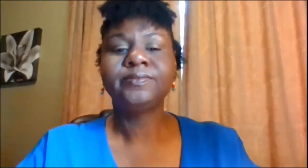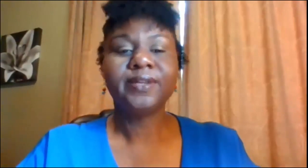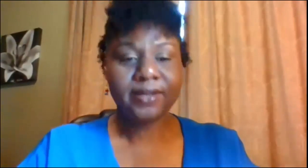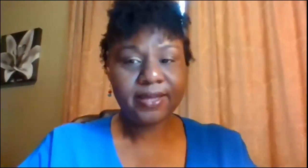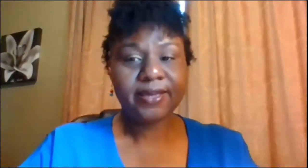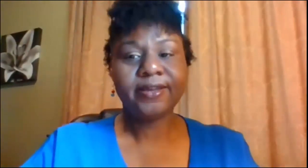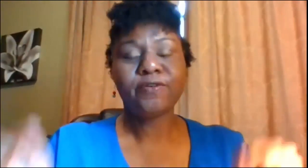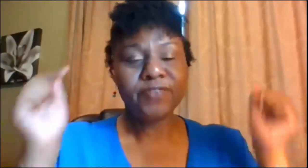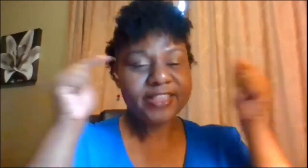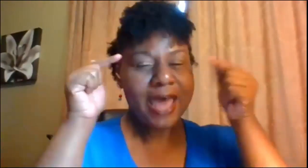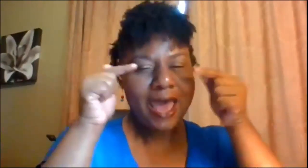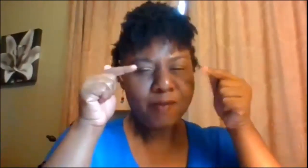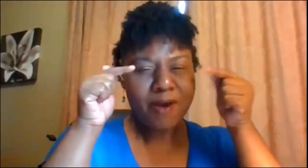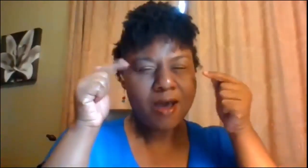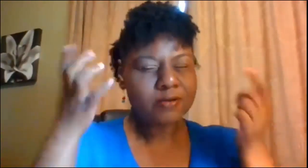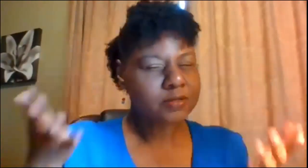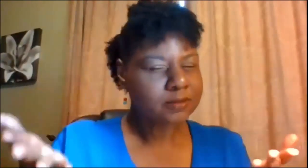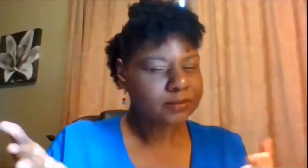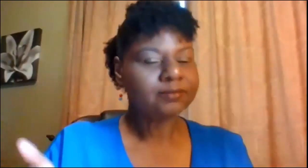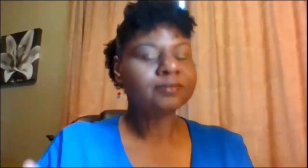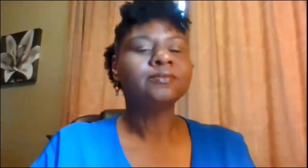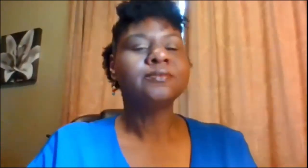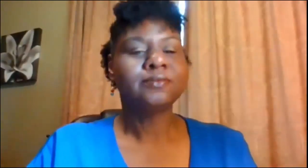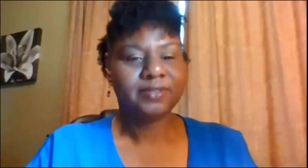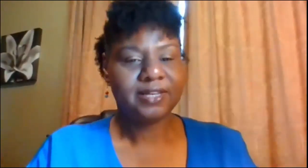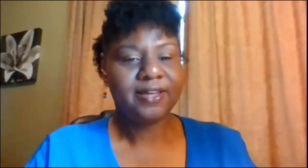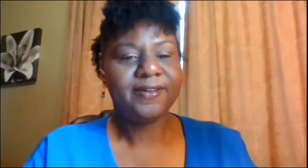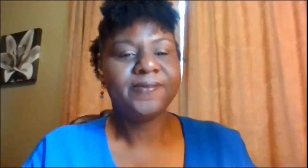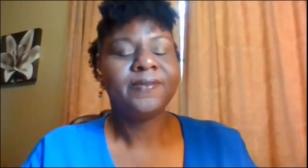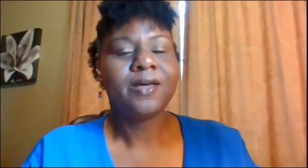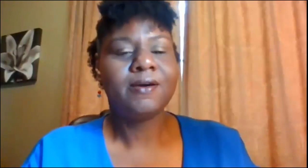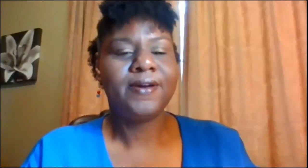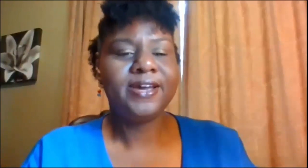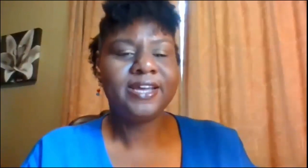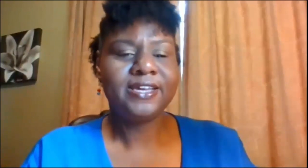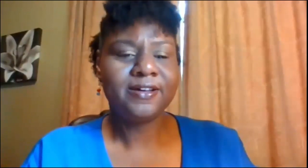good don't forget the eyebrows good all right Danielle